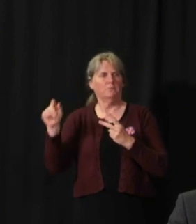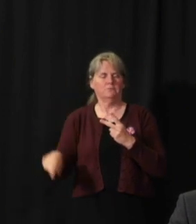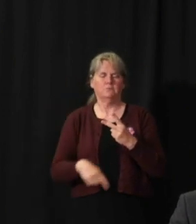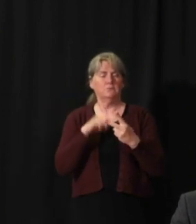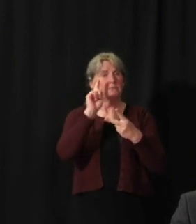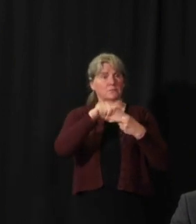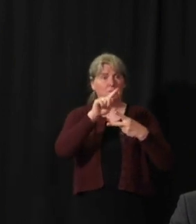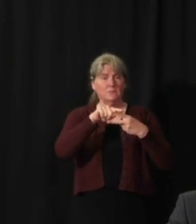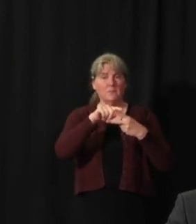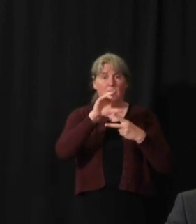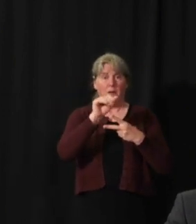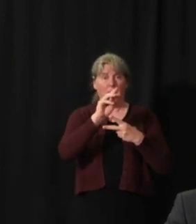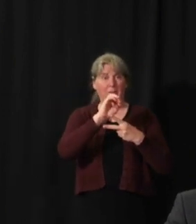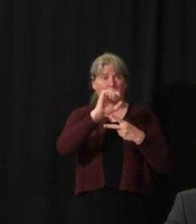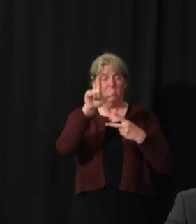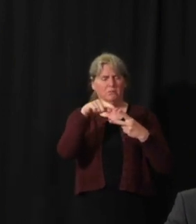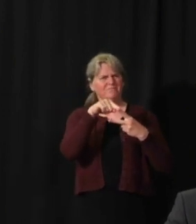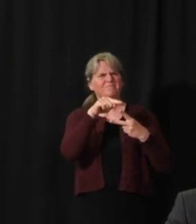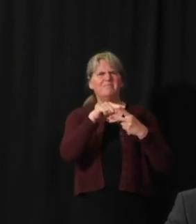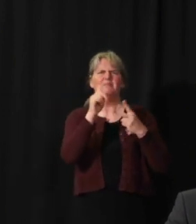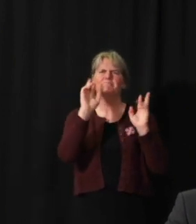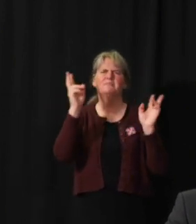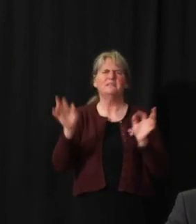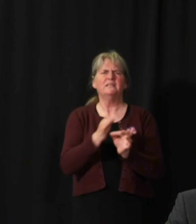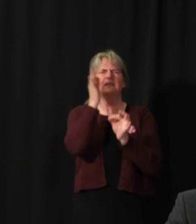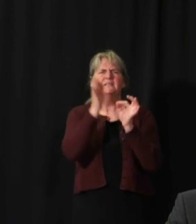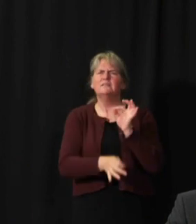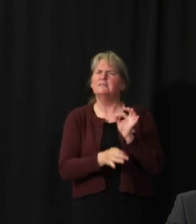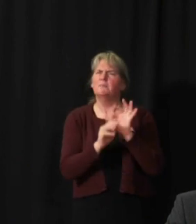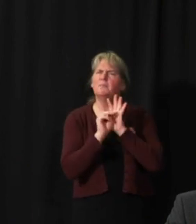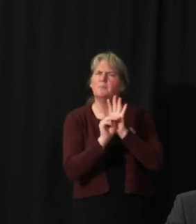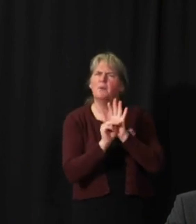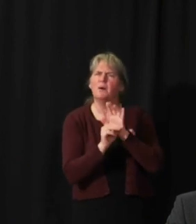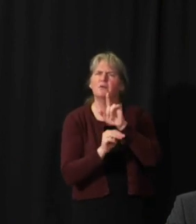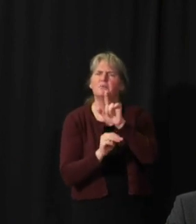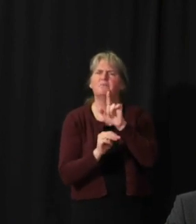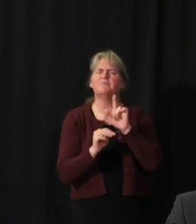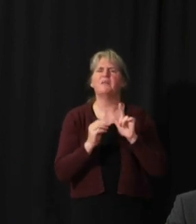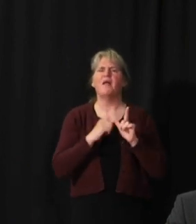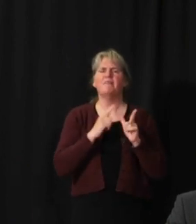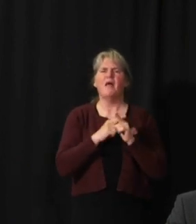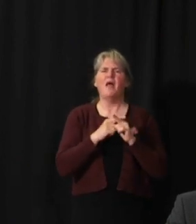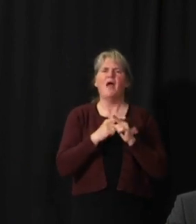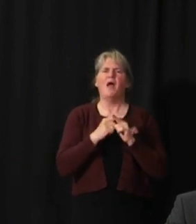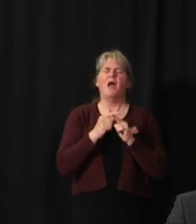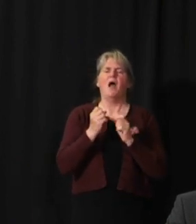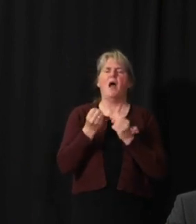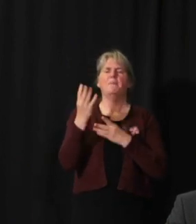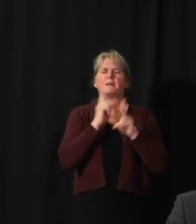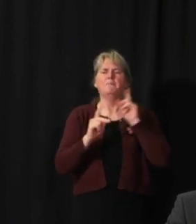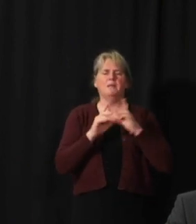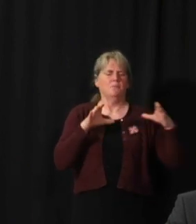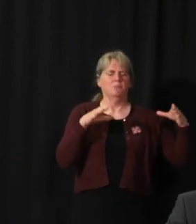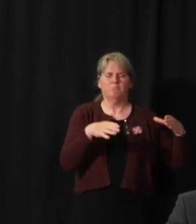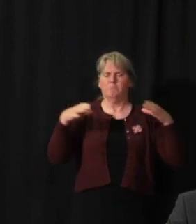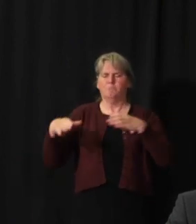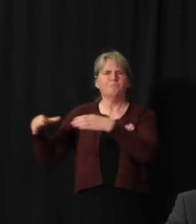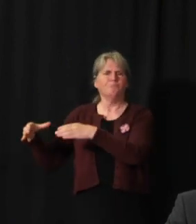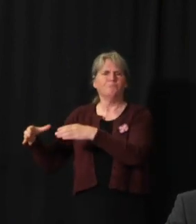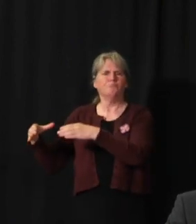models are simple models, and they really address population-level questions.